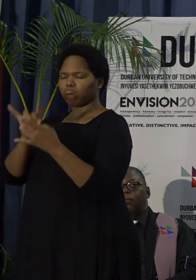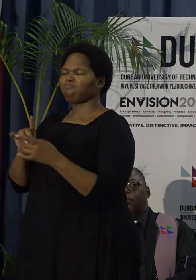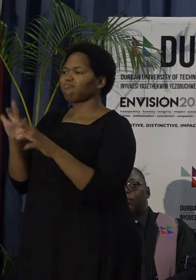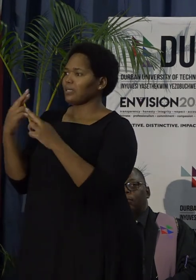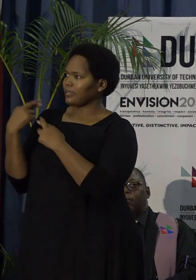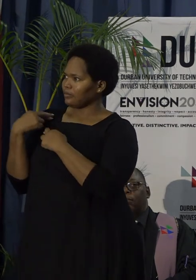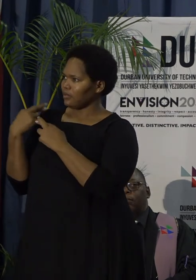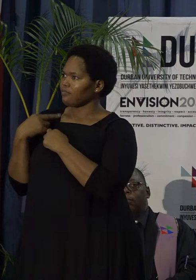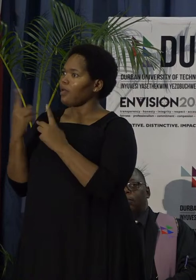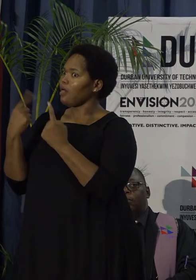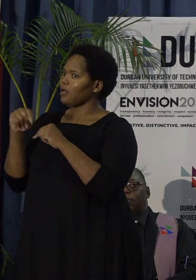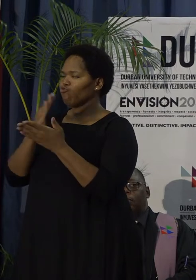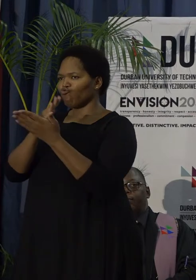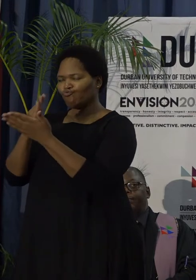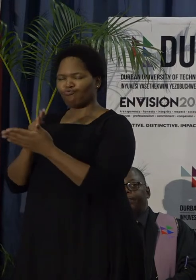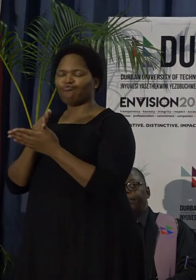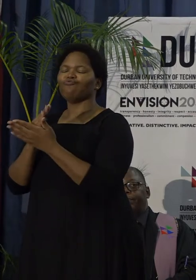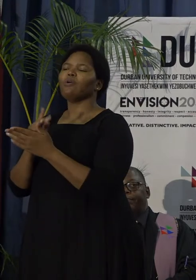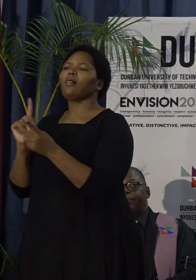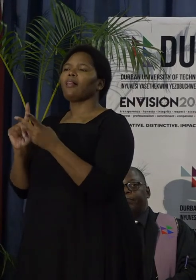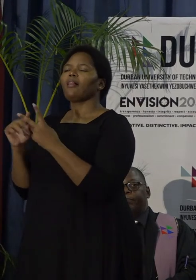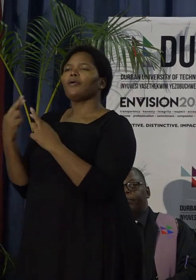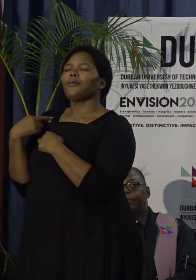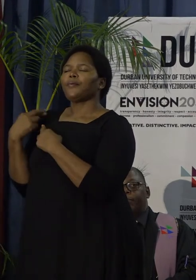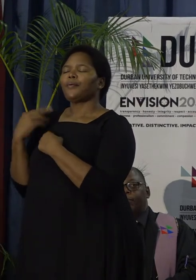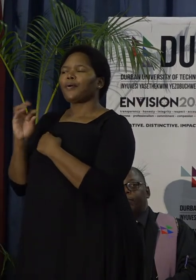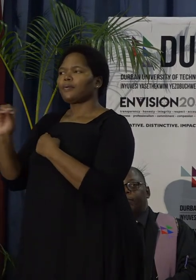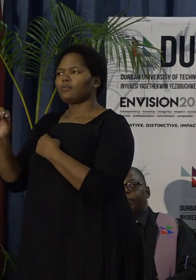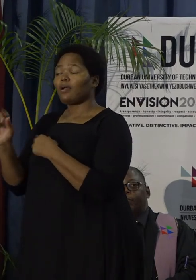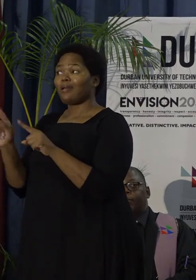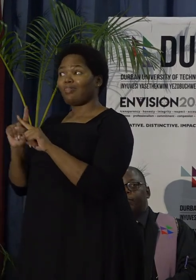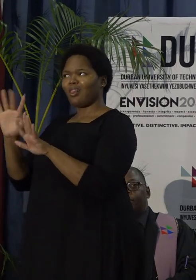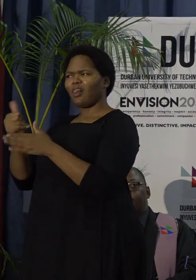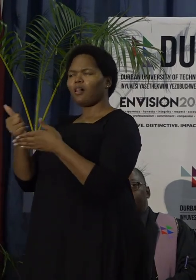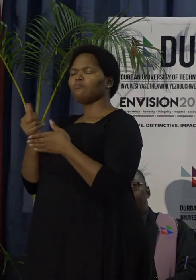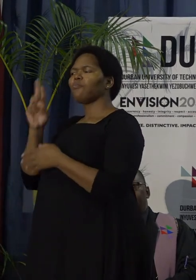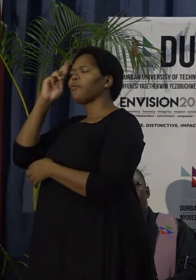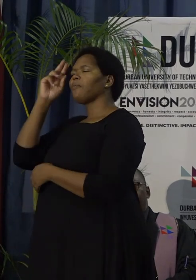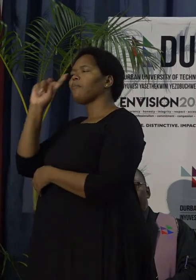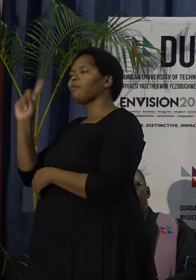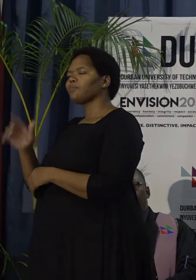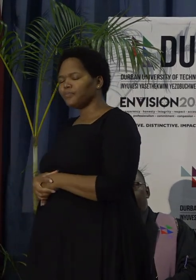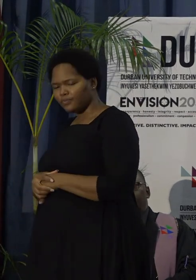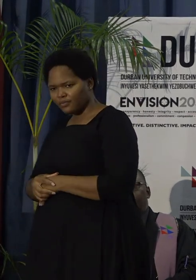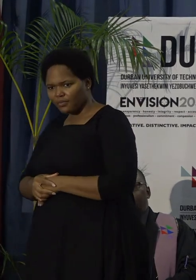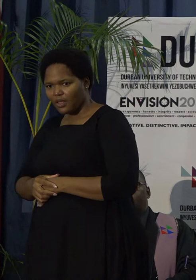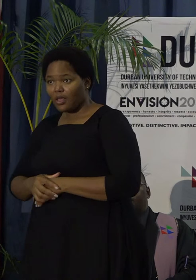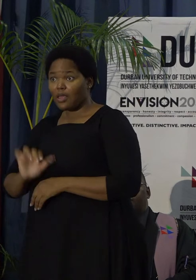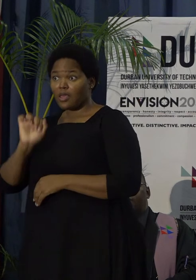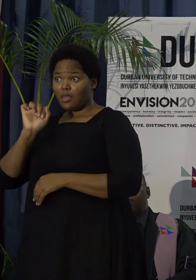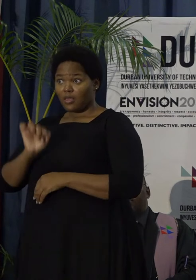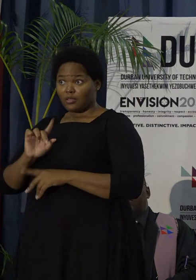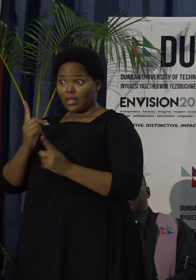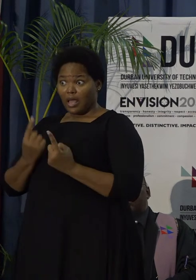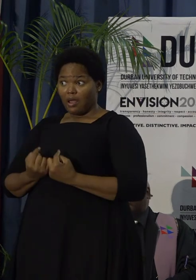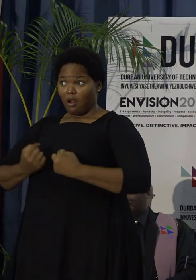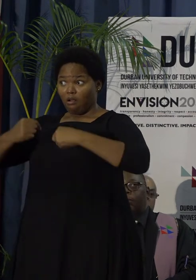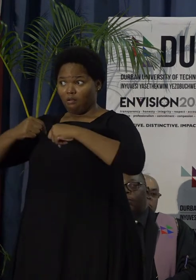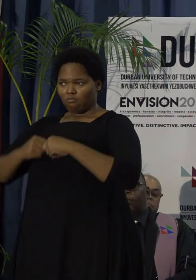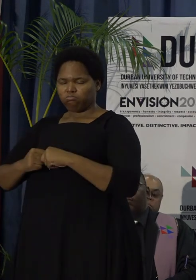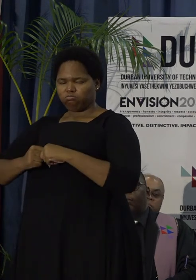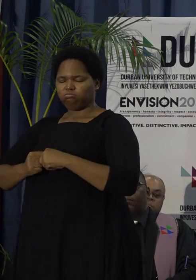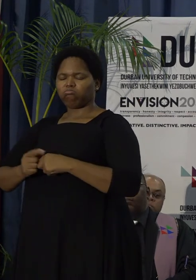and accountability reminds us that we are merely transient custodians